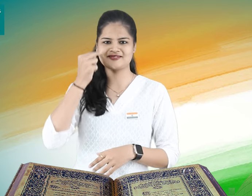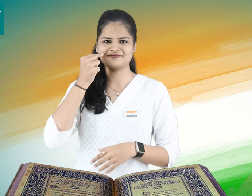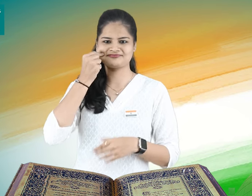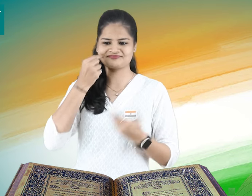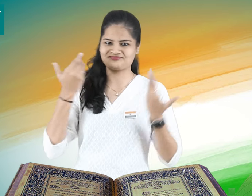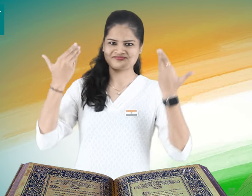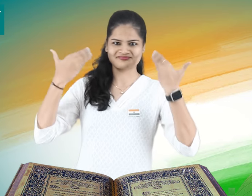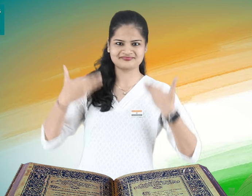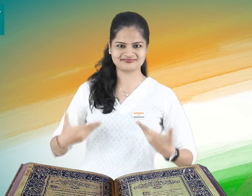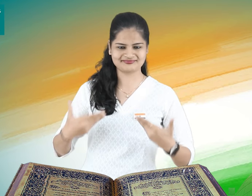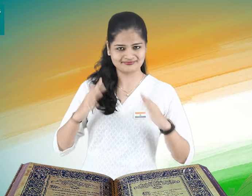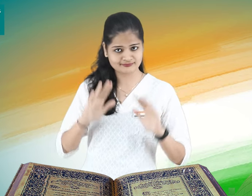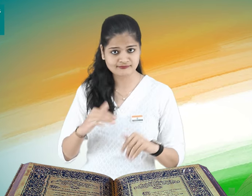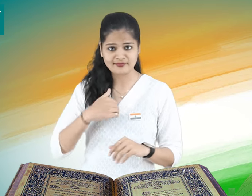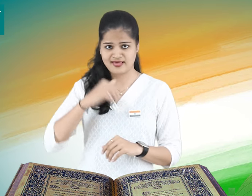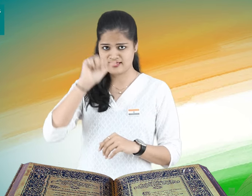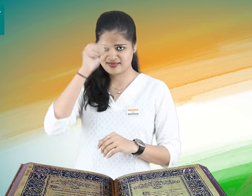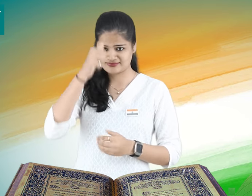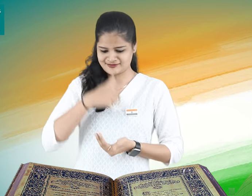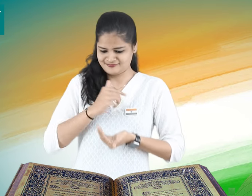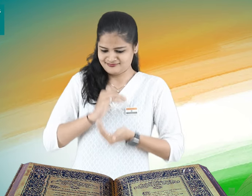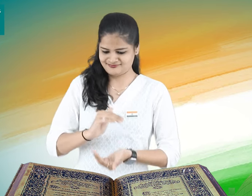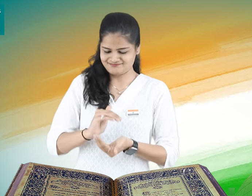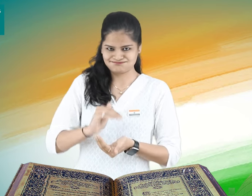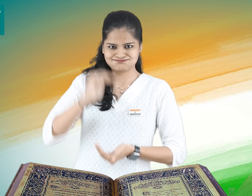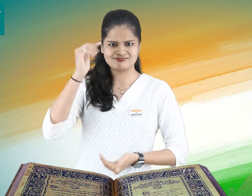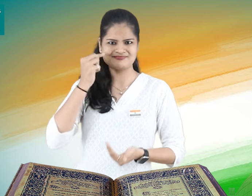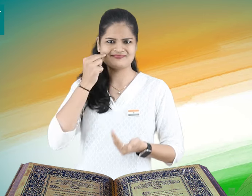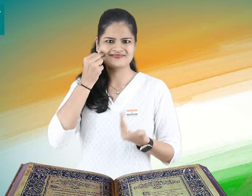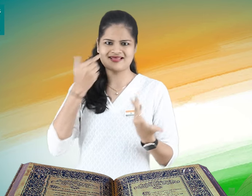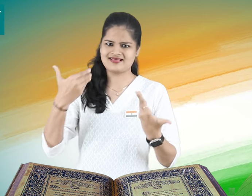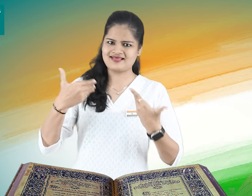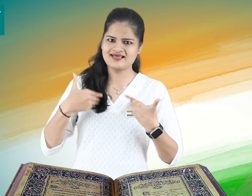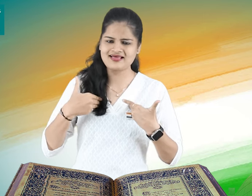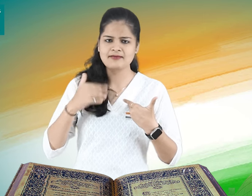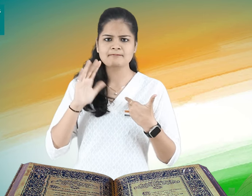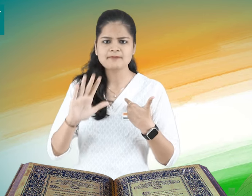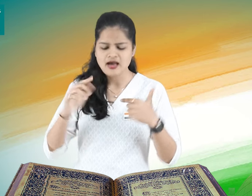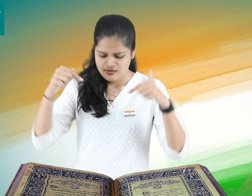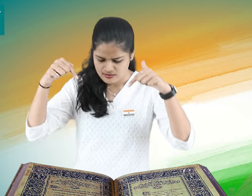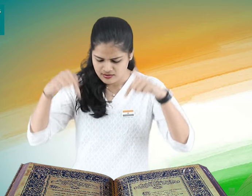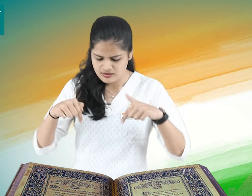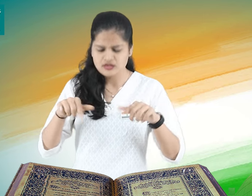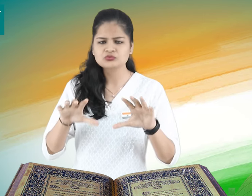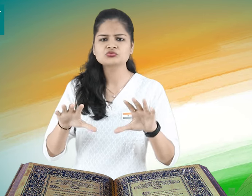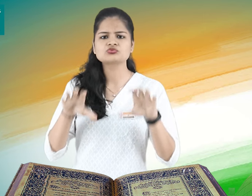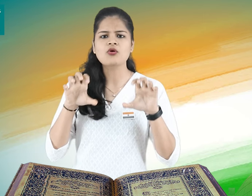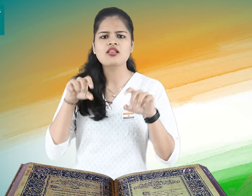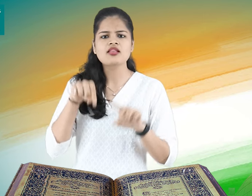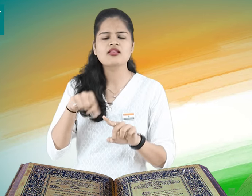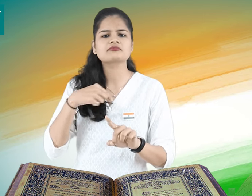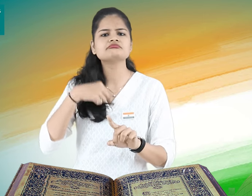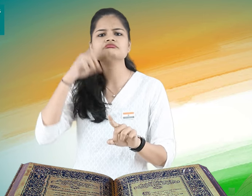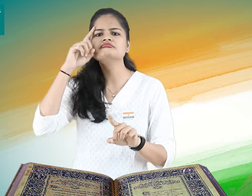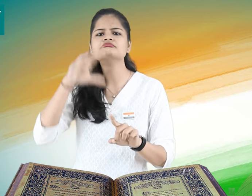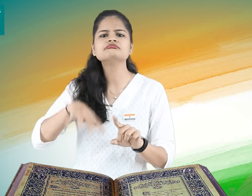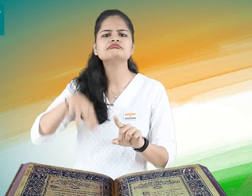born and raised in India but I fail to understand the Constitution of India